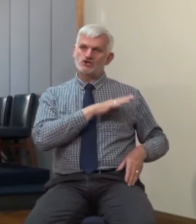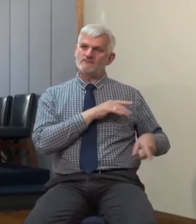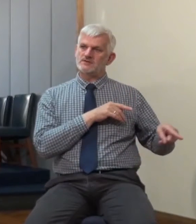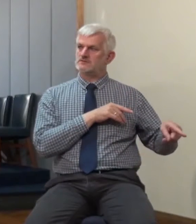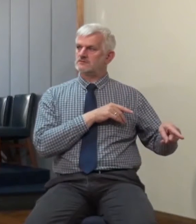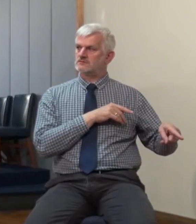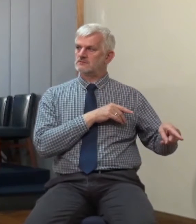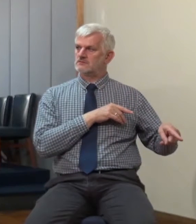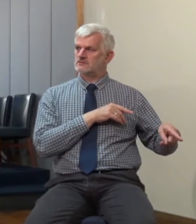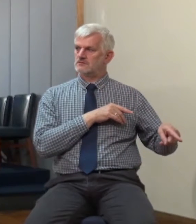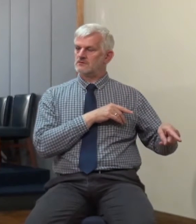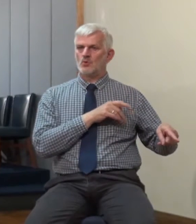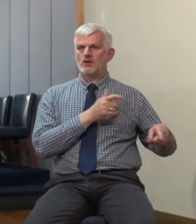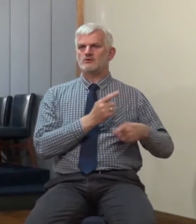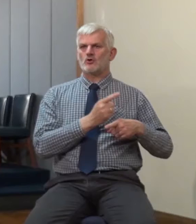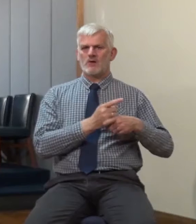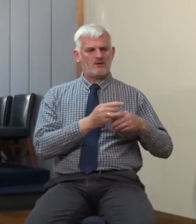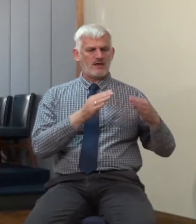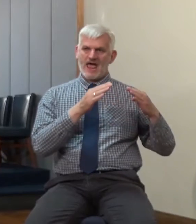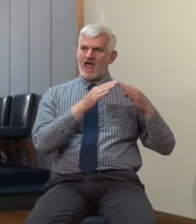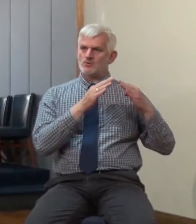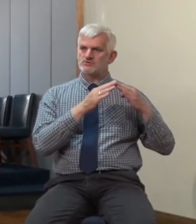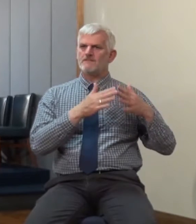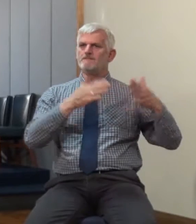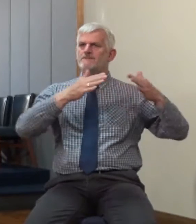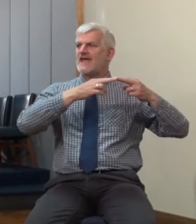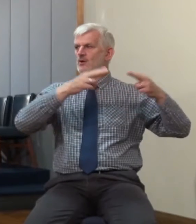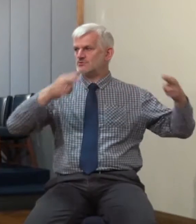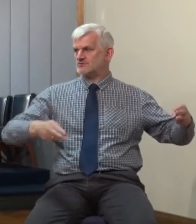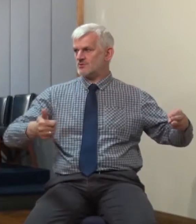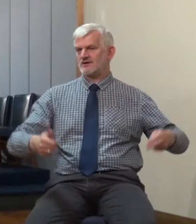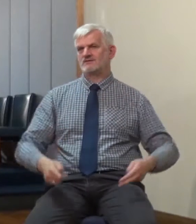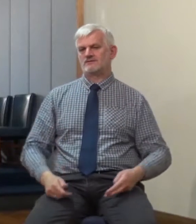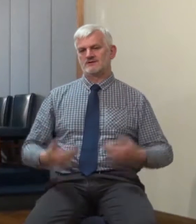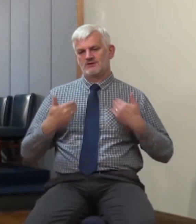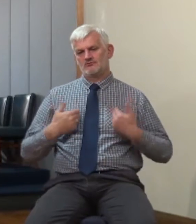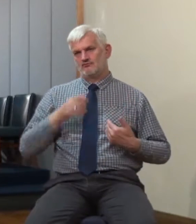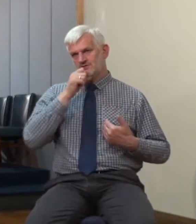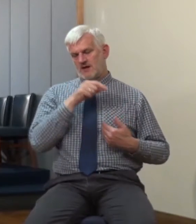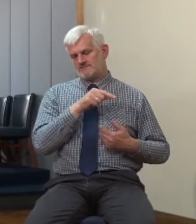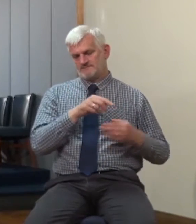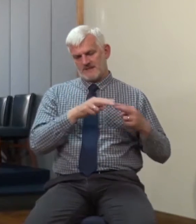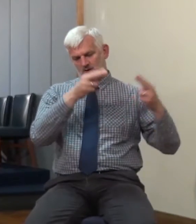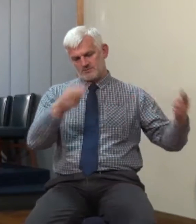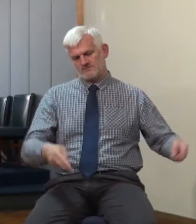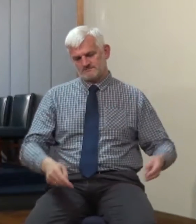big household. From the sound of it as the verses go on it's again when he's